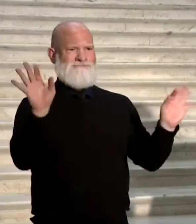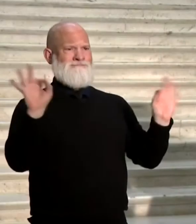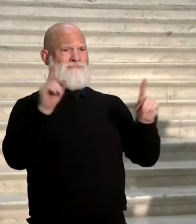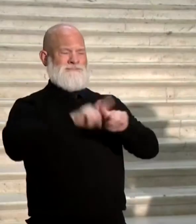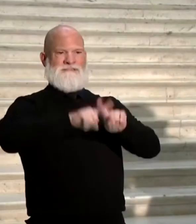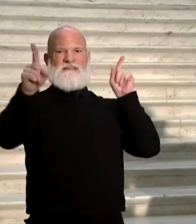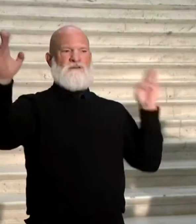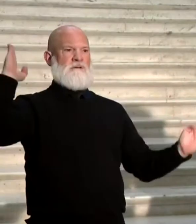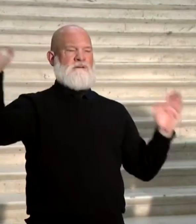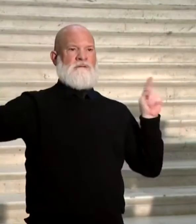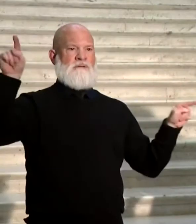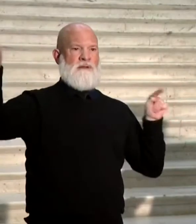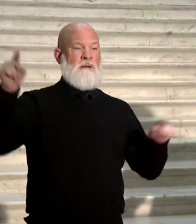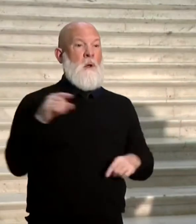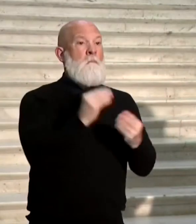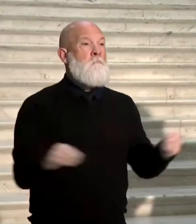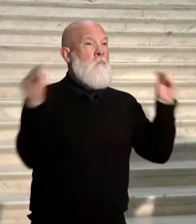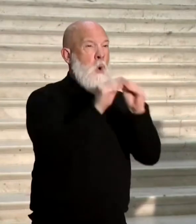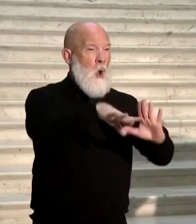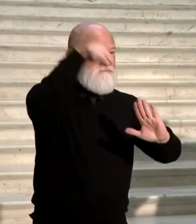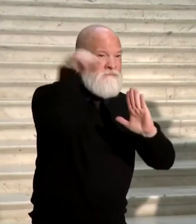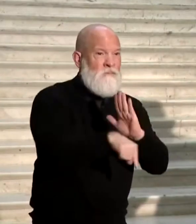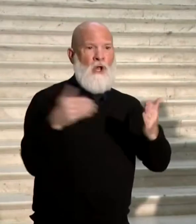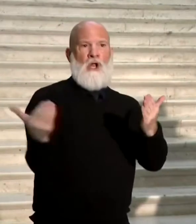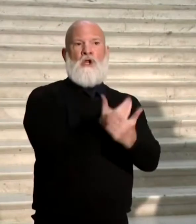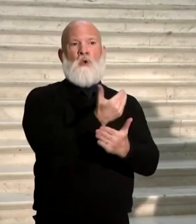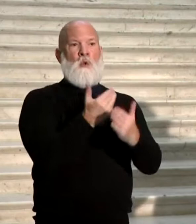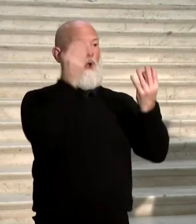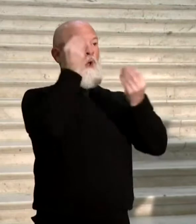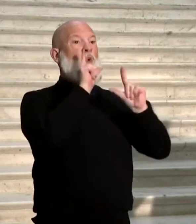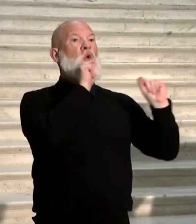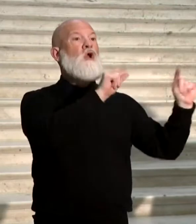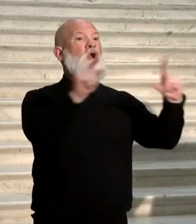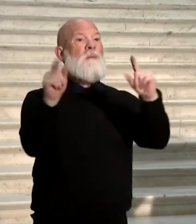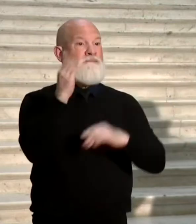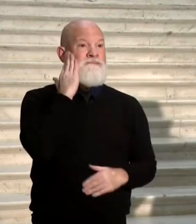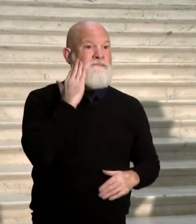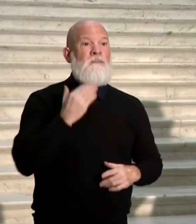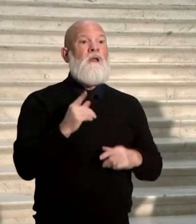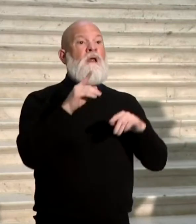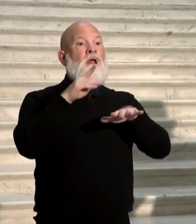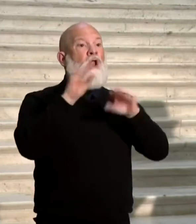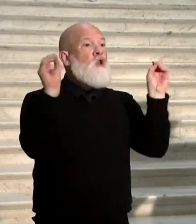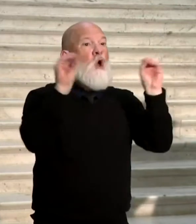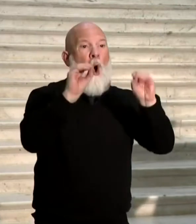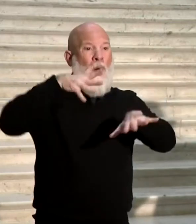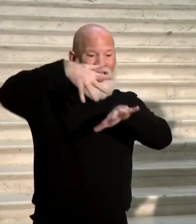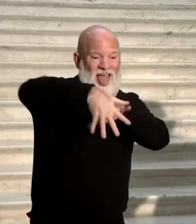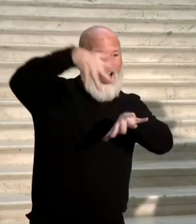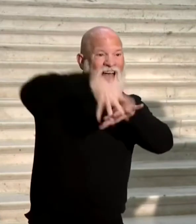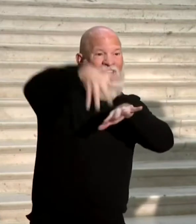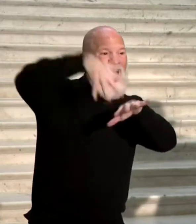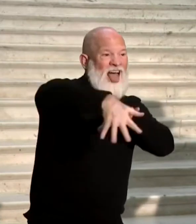Let's go into some of the more new things. There is no shredding of ballots going on. That's not real. It's not happening.